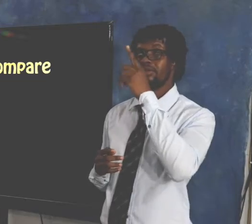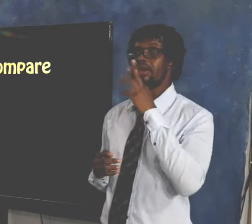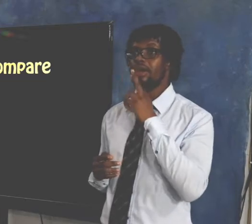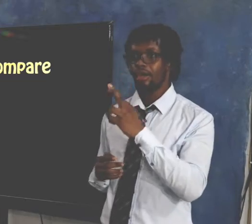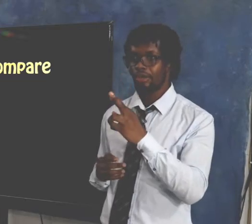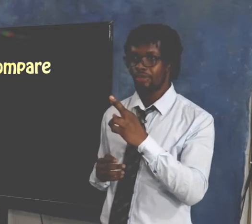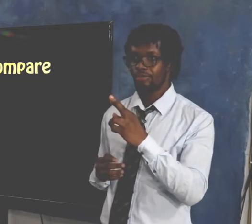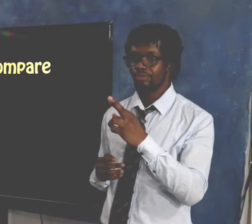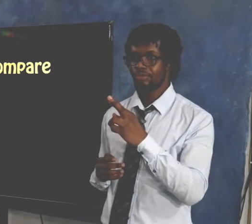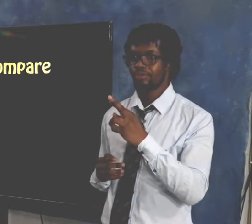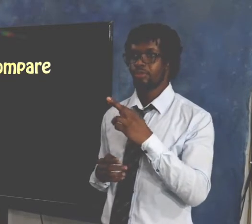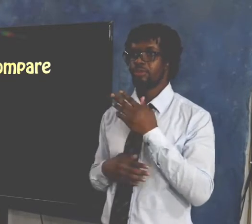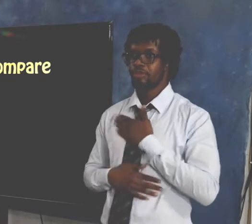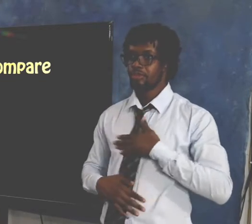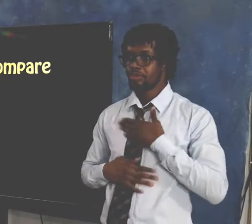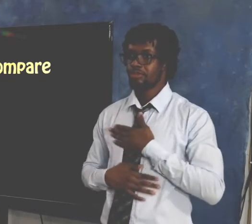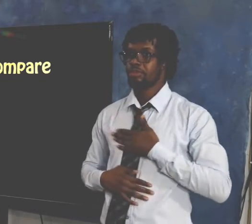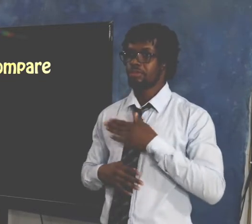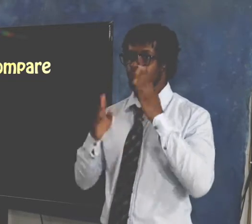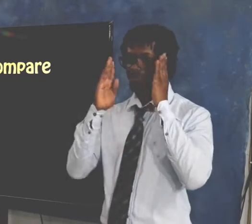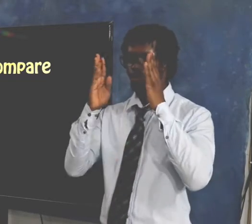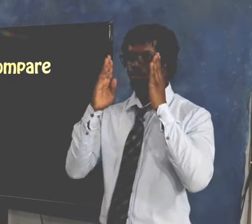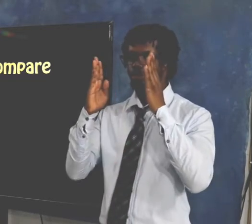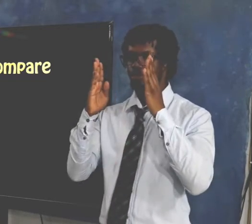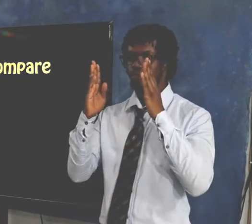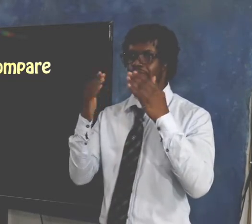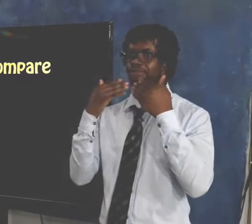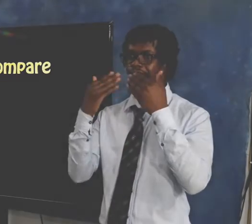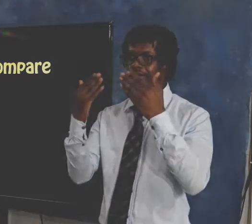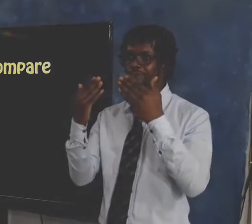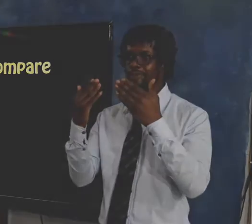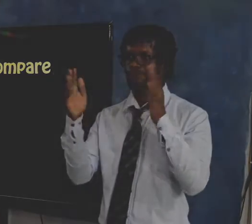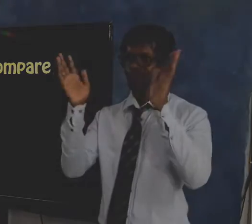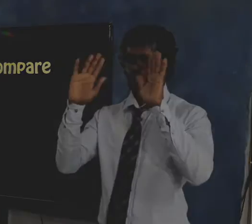is. So please pay attention. Thank you.